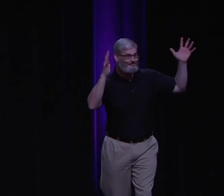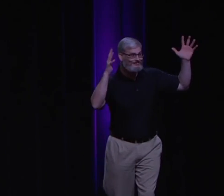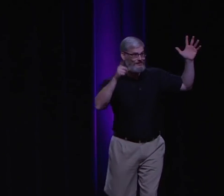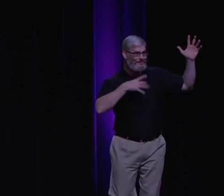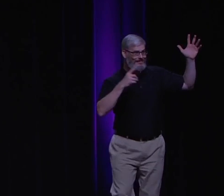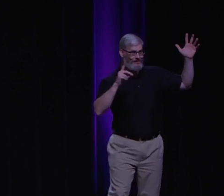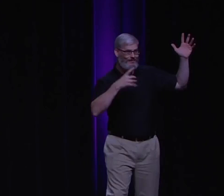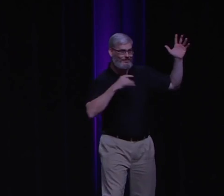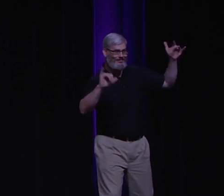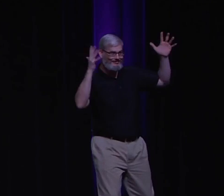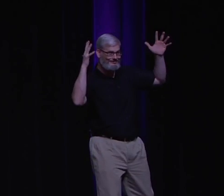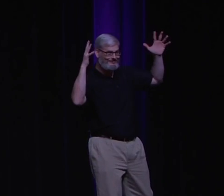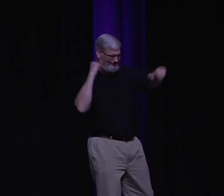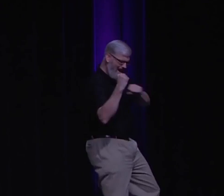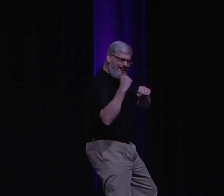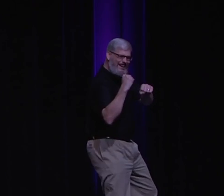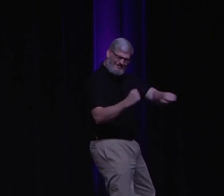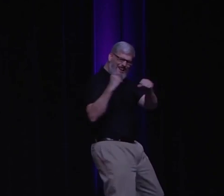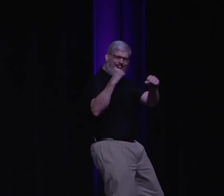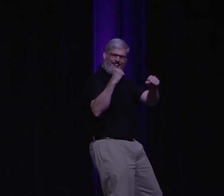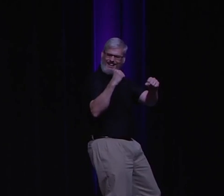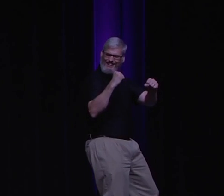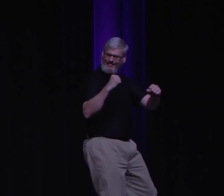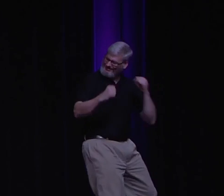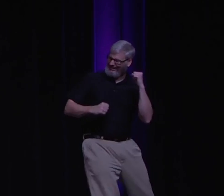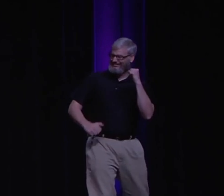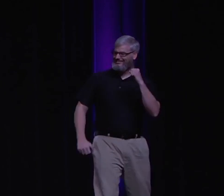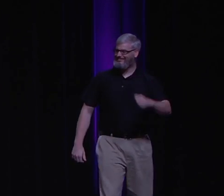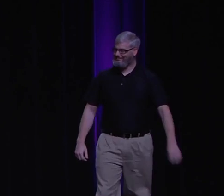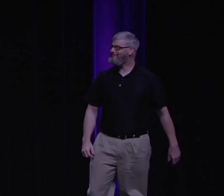Do you guys like that? Let give me a little look here. All right, thank you. All right.